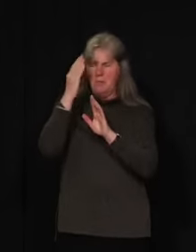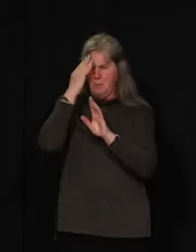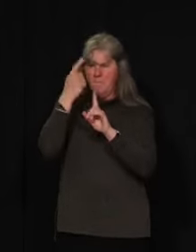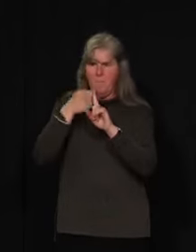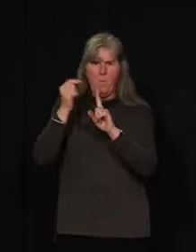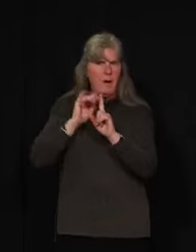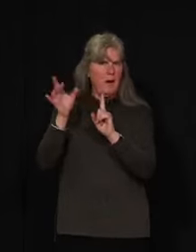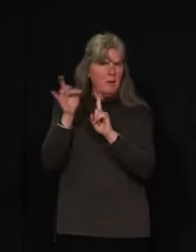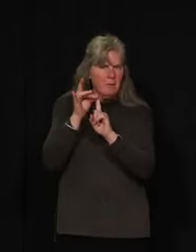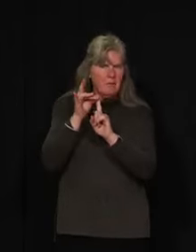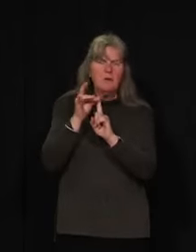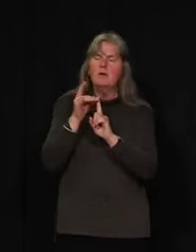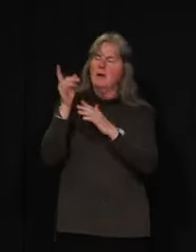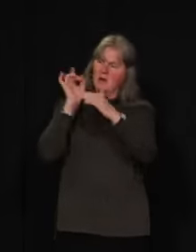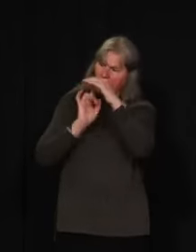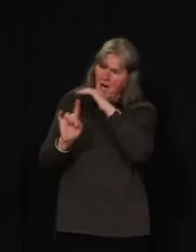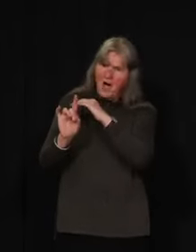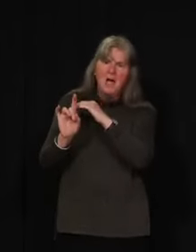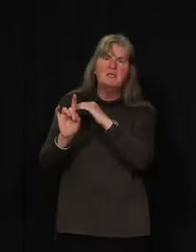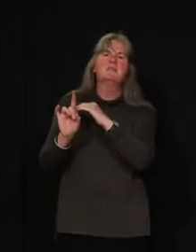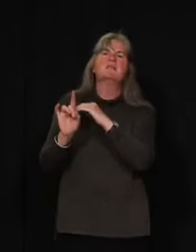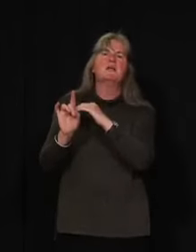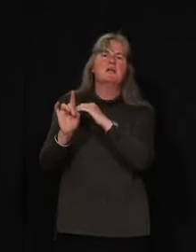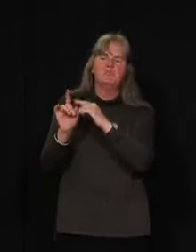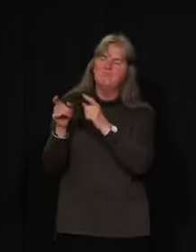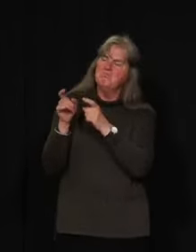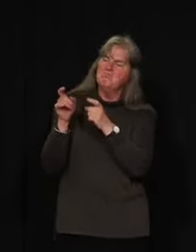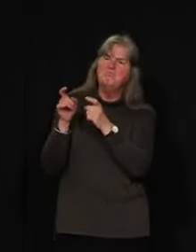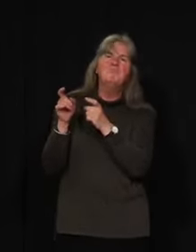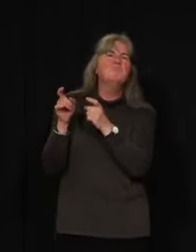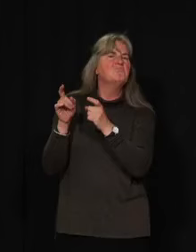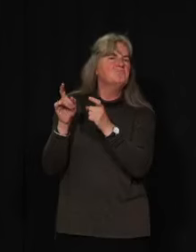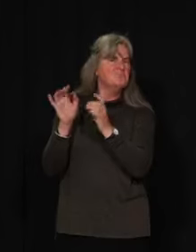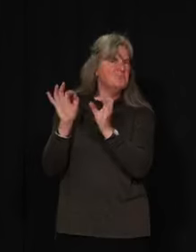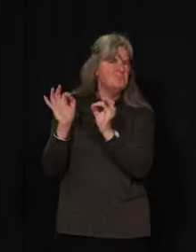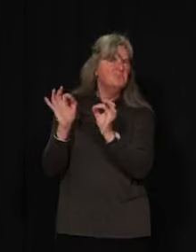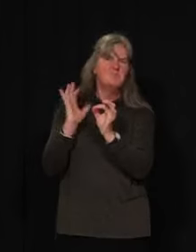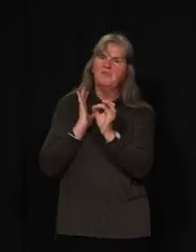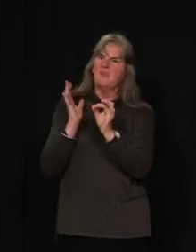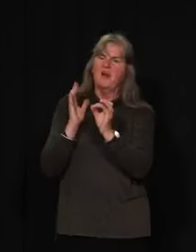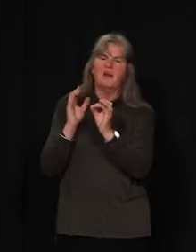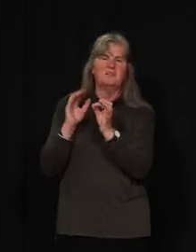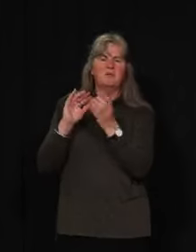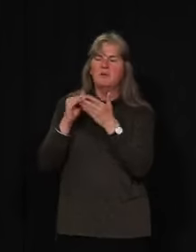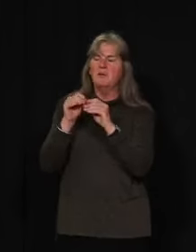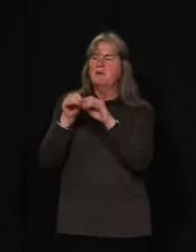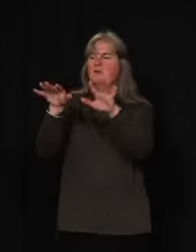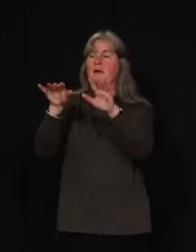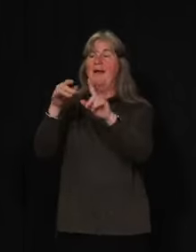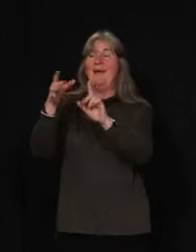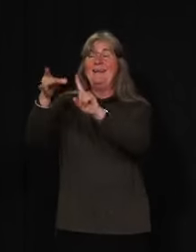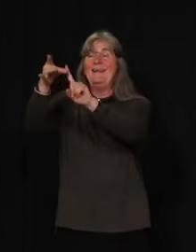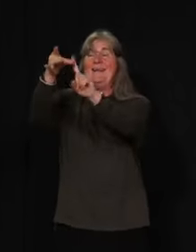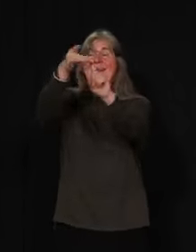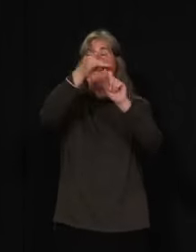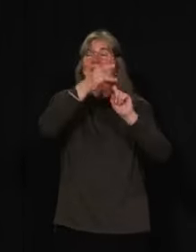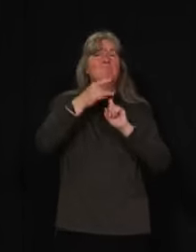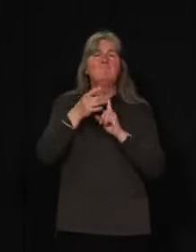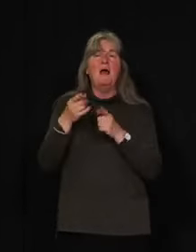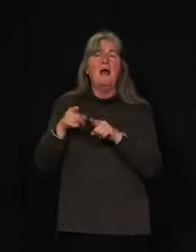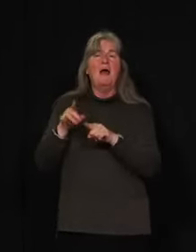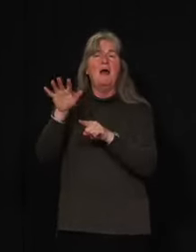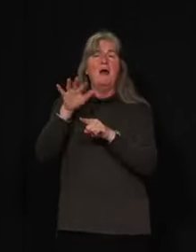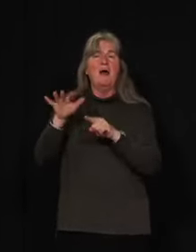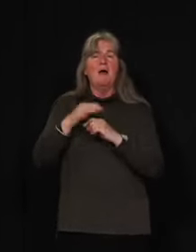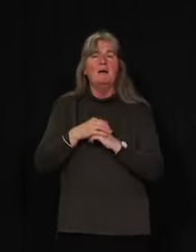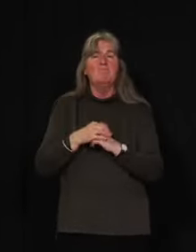were identified and isolated, a source was confirmed, and therefore there was no indication of community spread